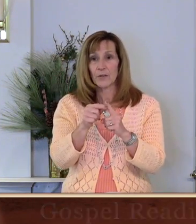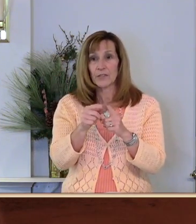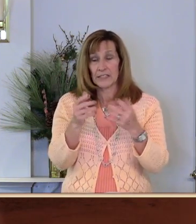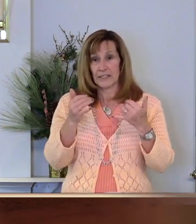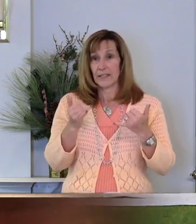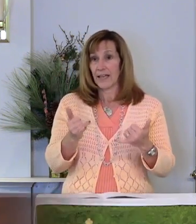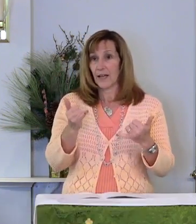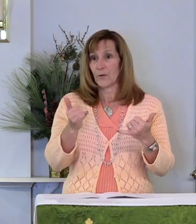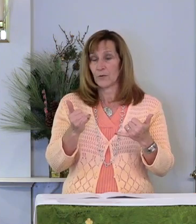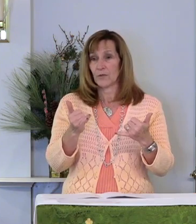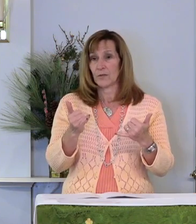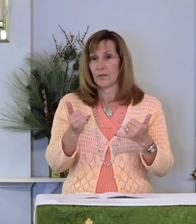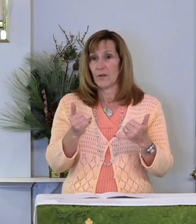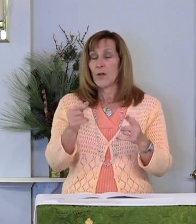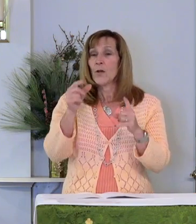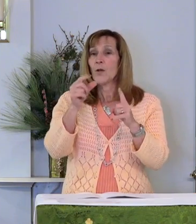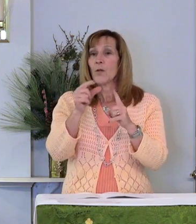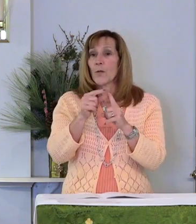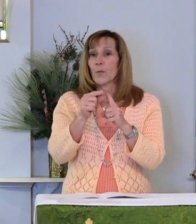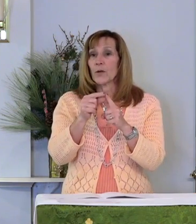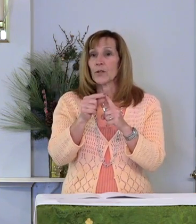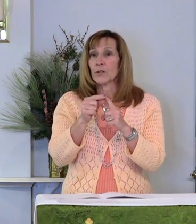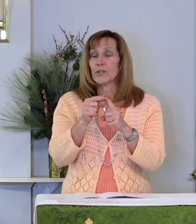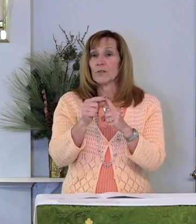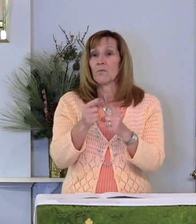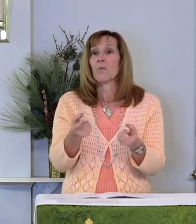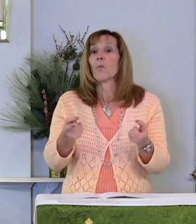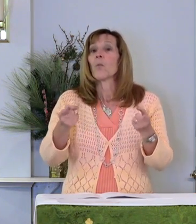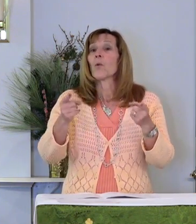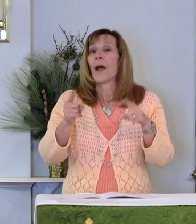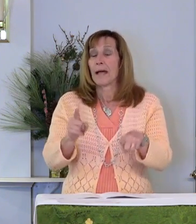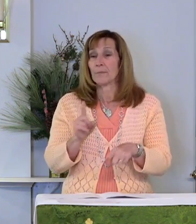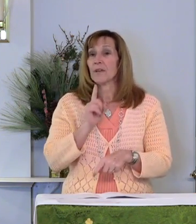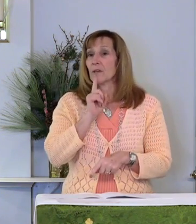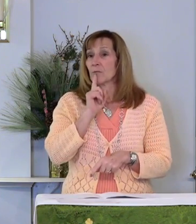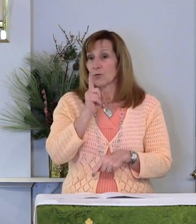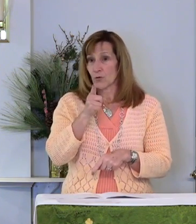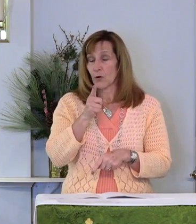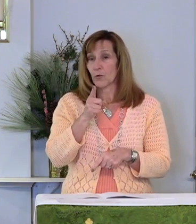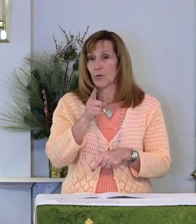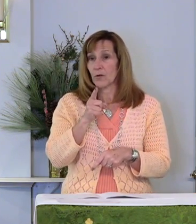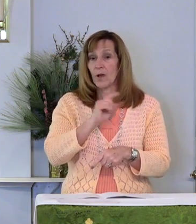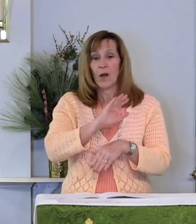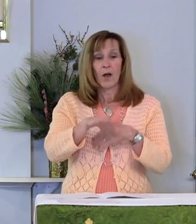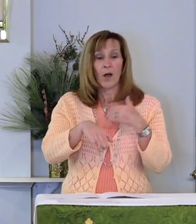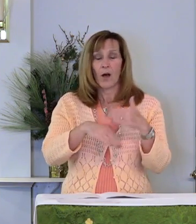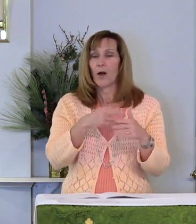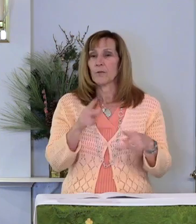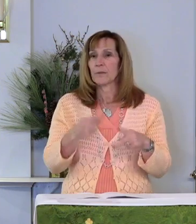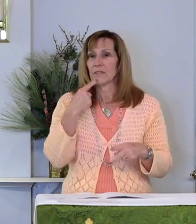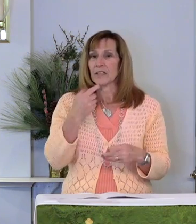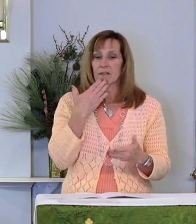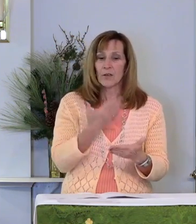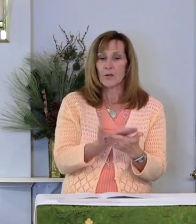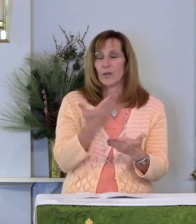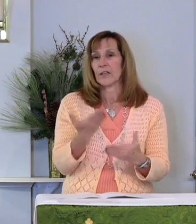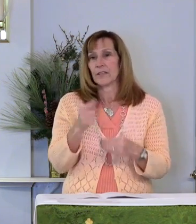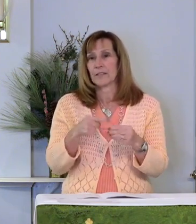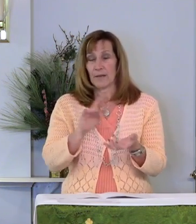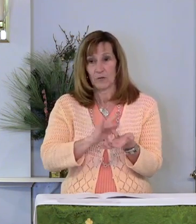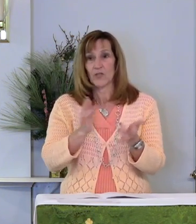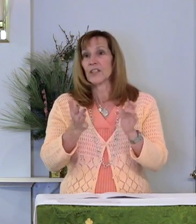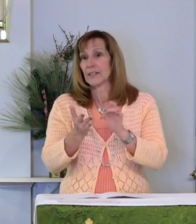now, the words were coming true. All the people said good things about